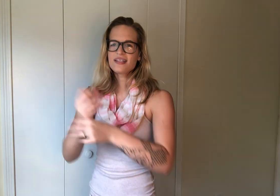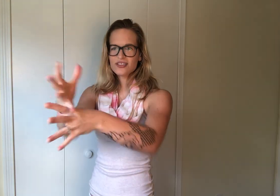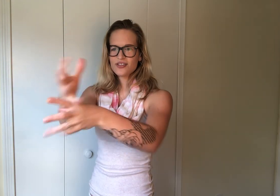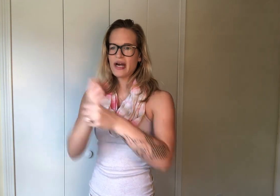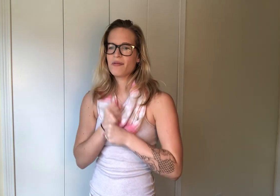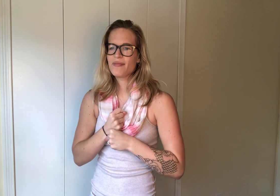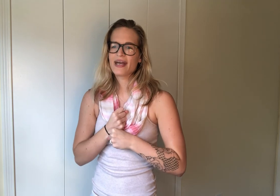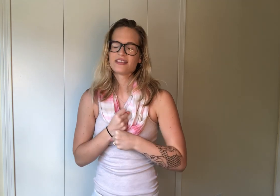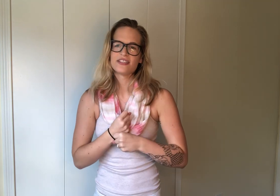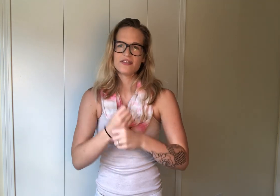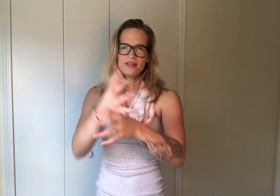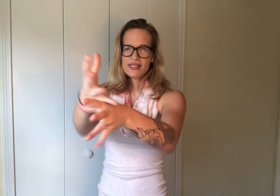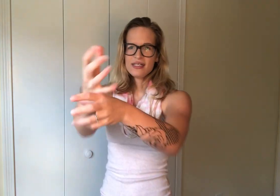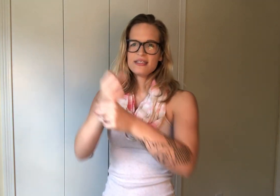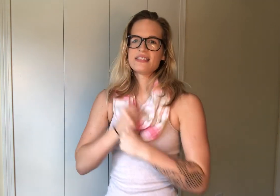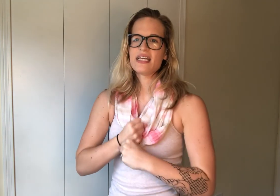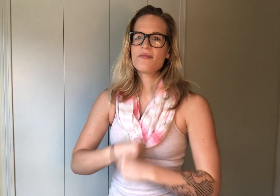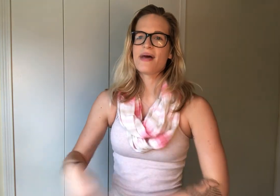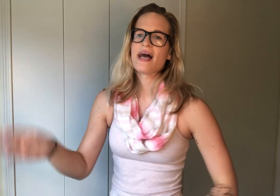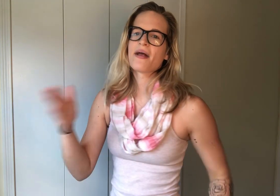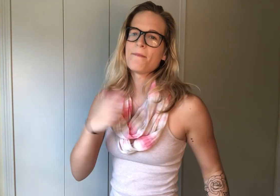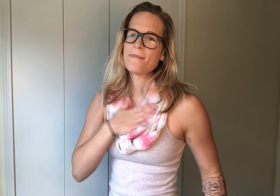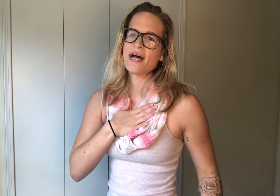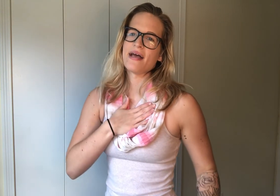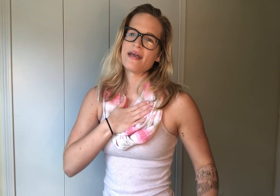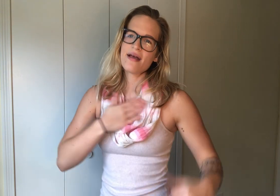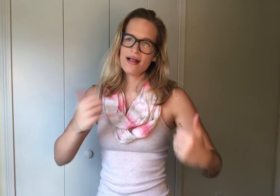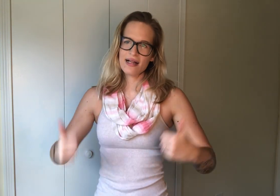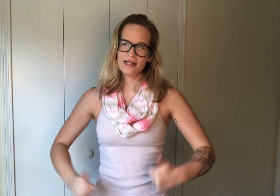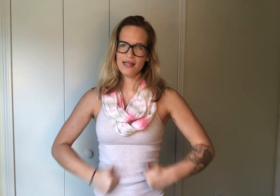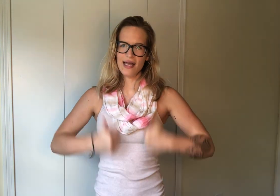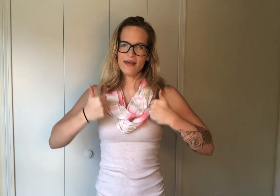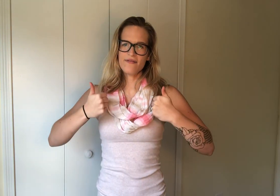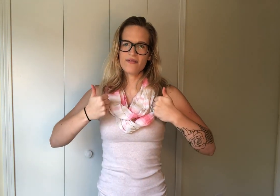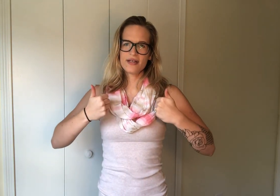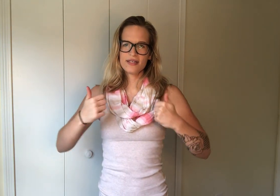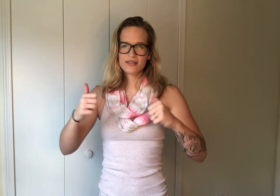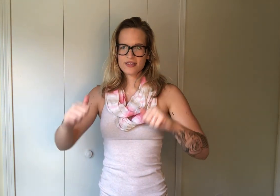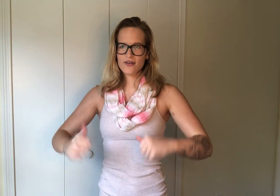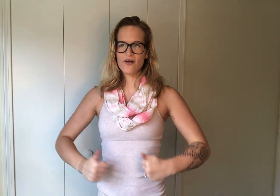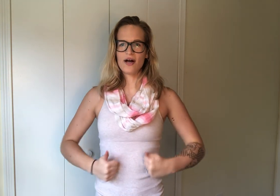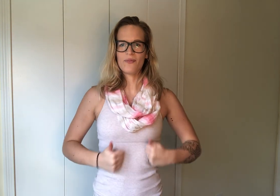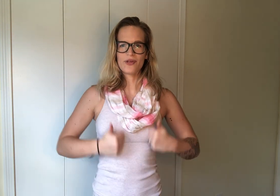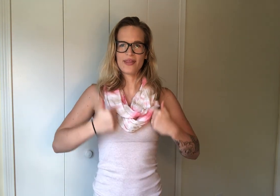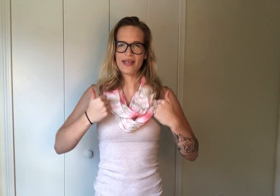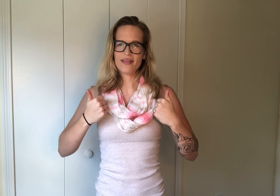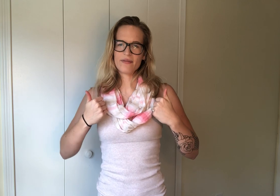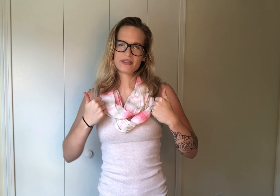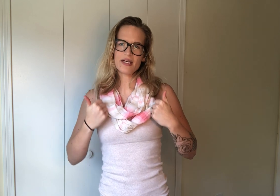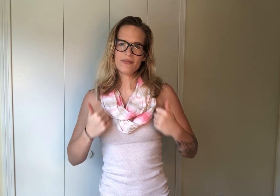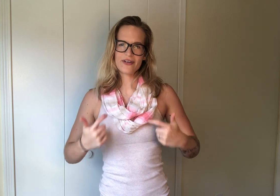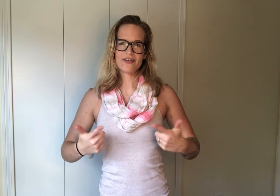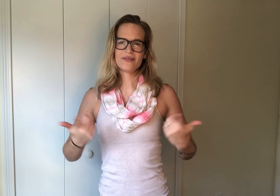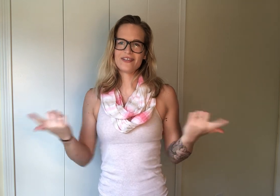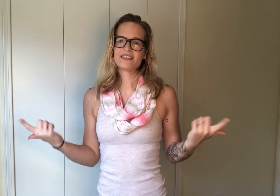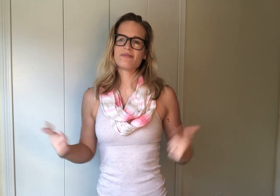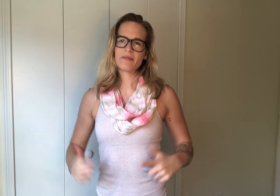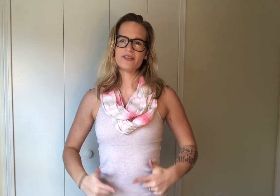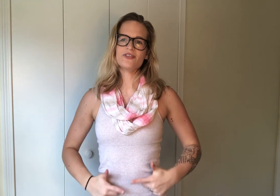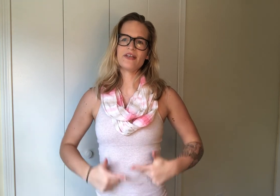So grab it back to you, take back my life, so go up with like thumbs up, or you can see people doing